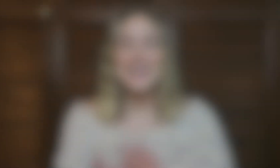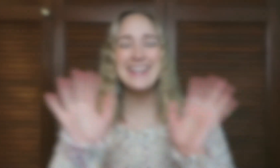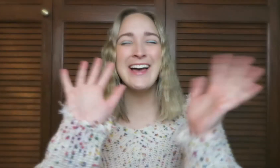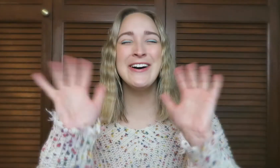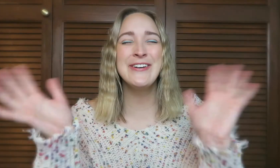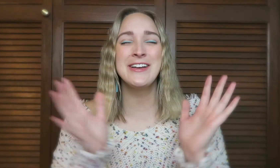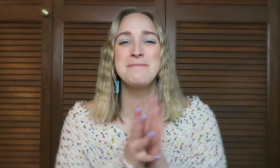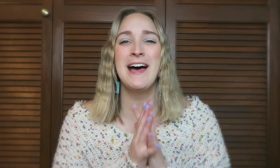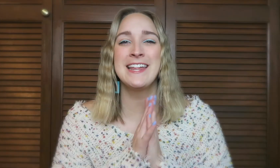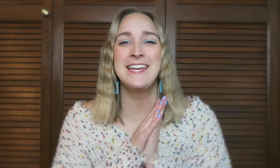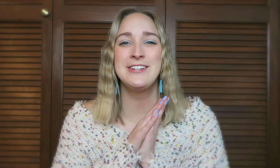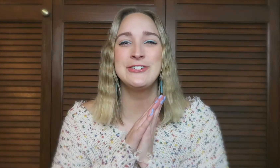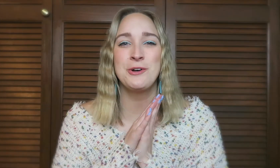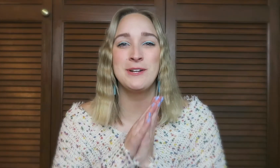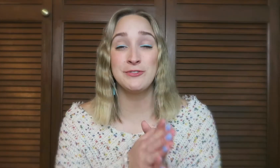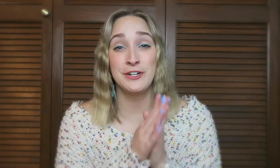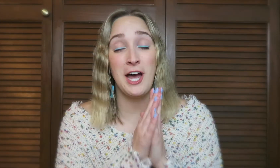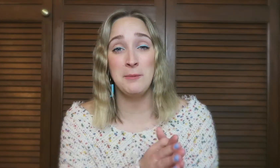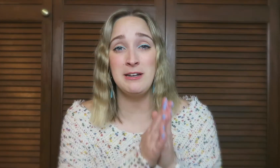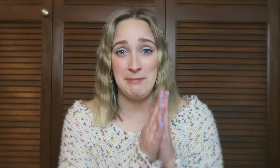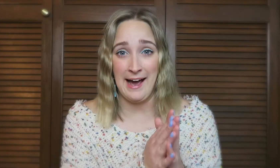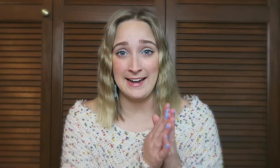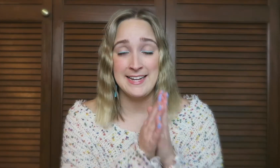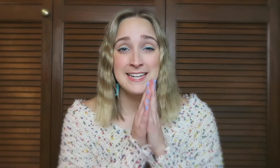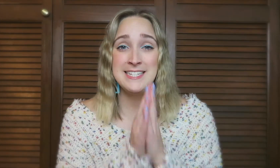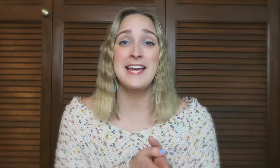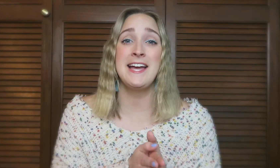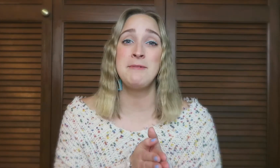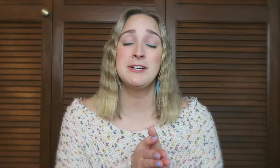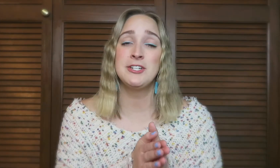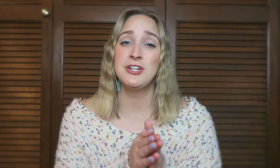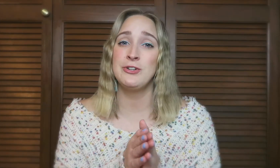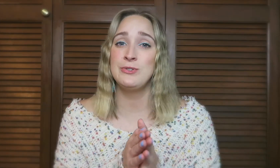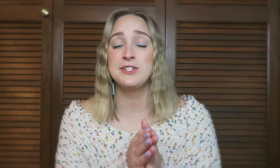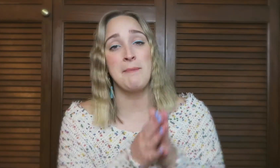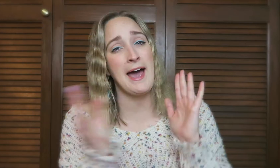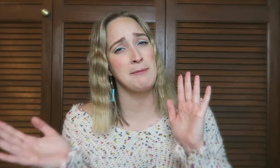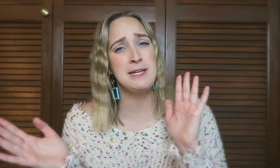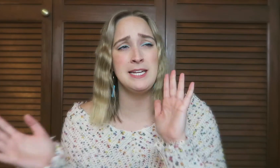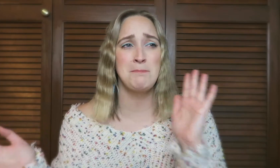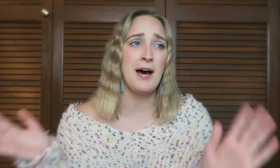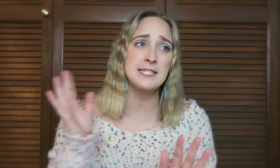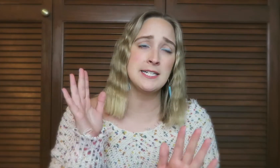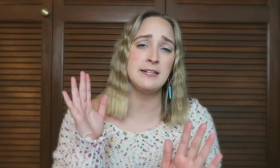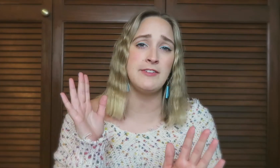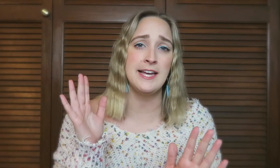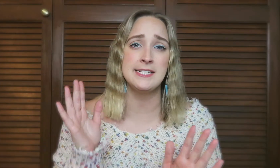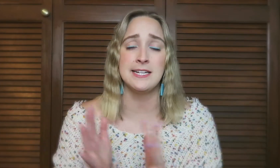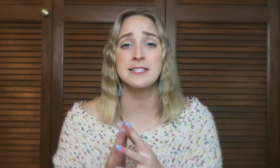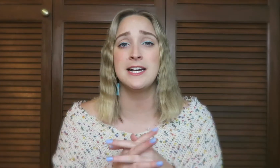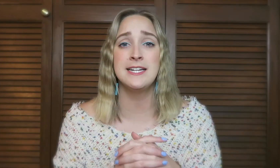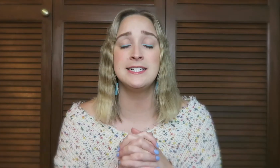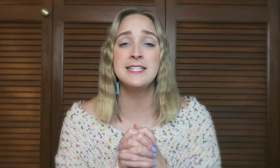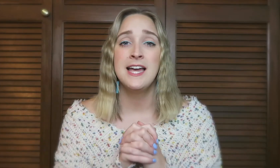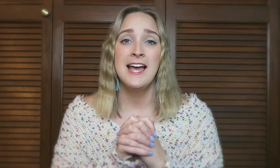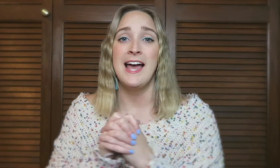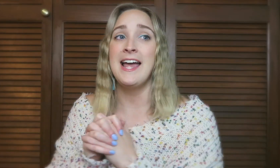Hello, welcome back. Thank you so much for coming back today. I'm going to show you some happy positive ASL signs and